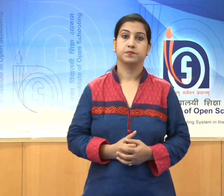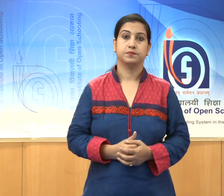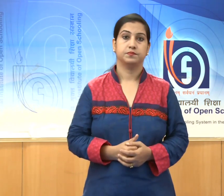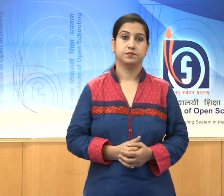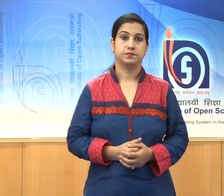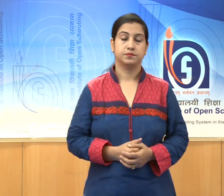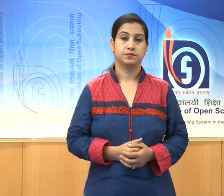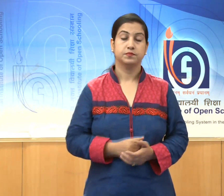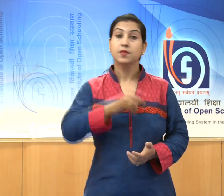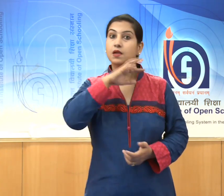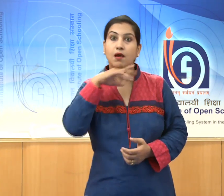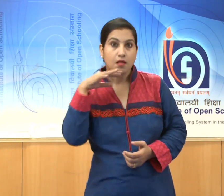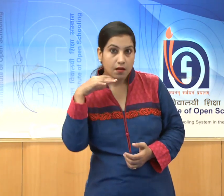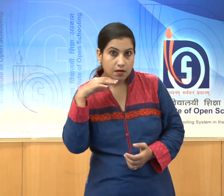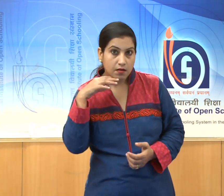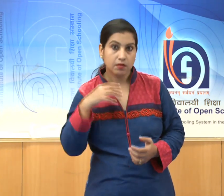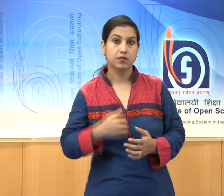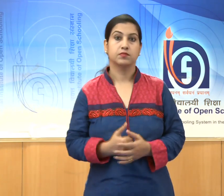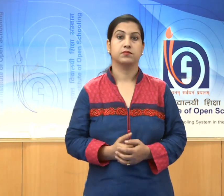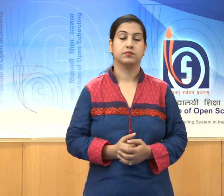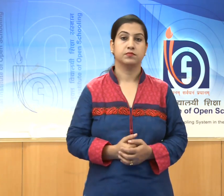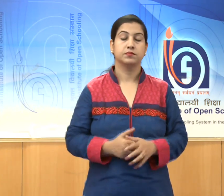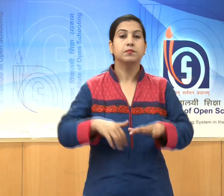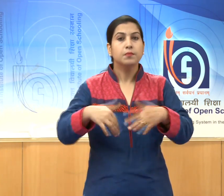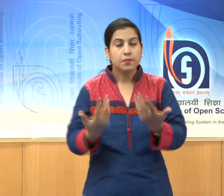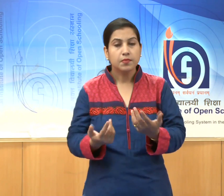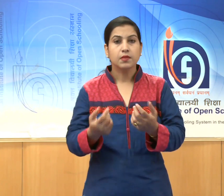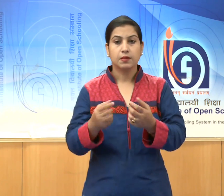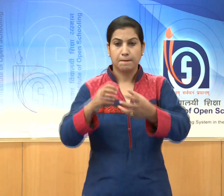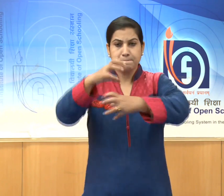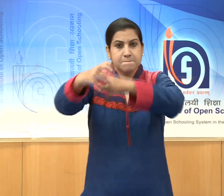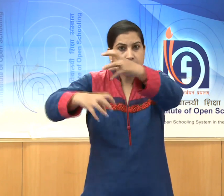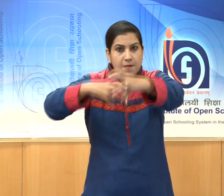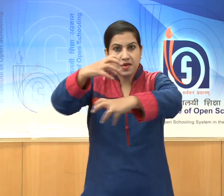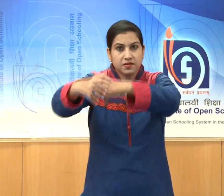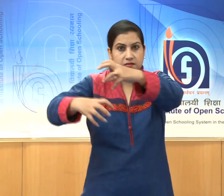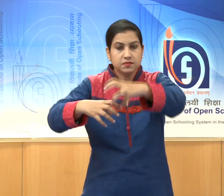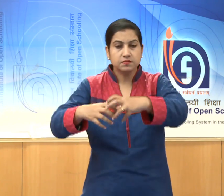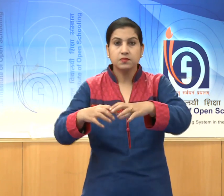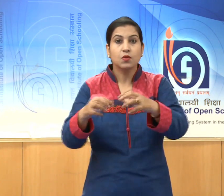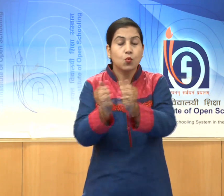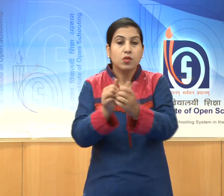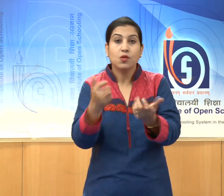colours are mixed with water